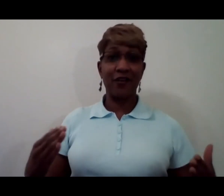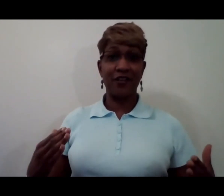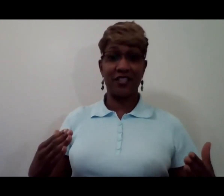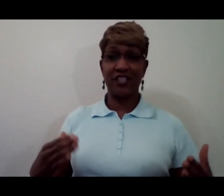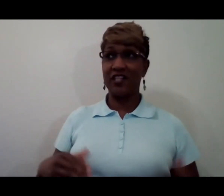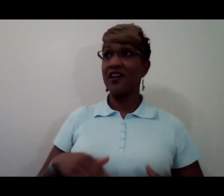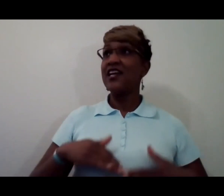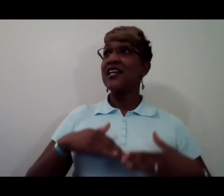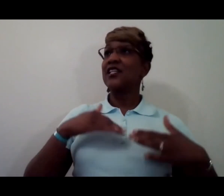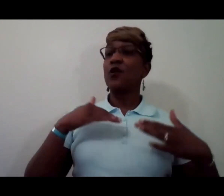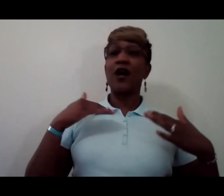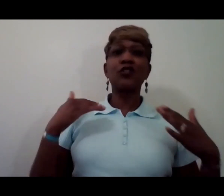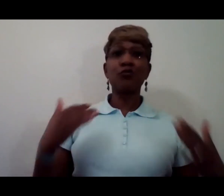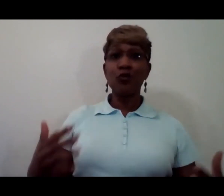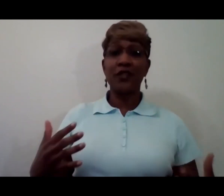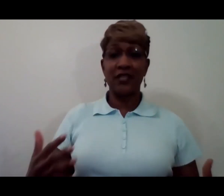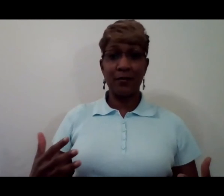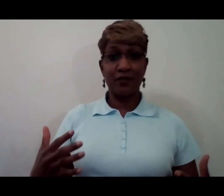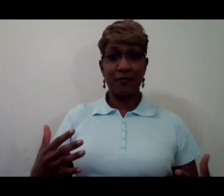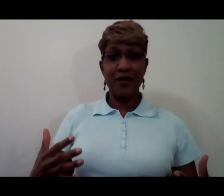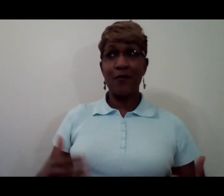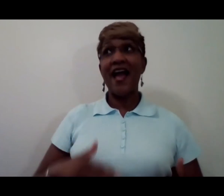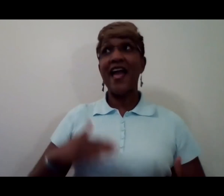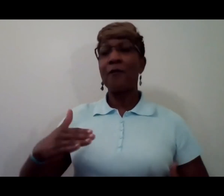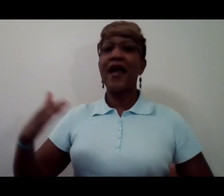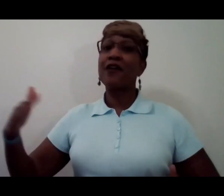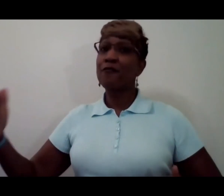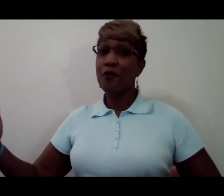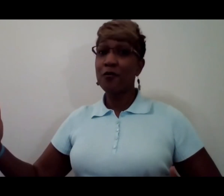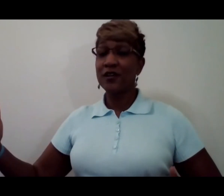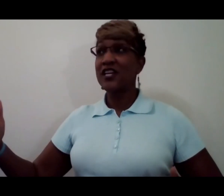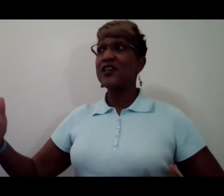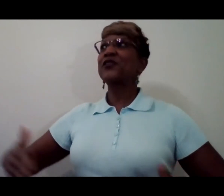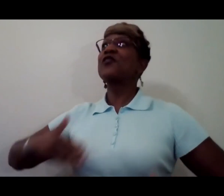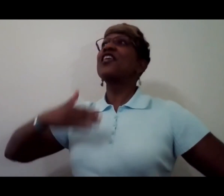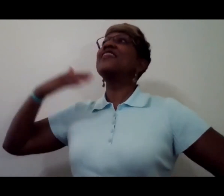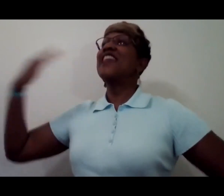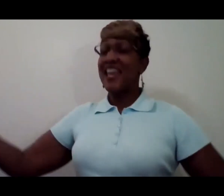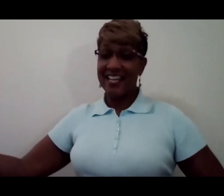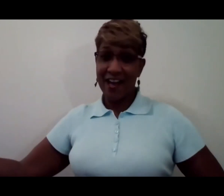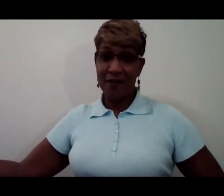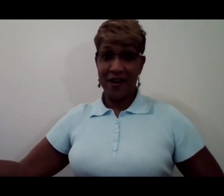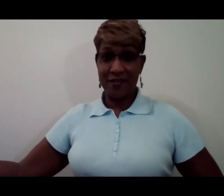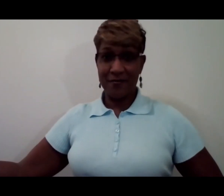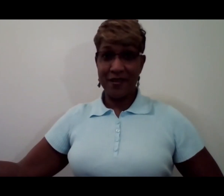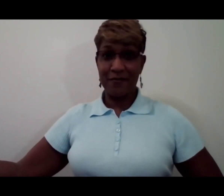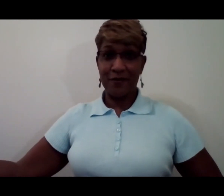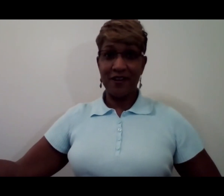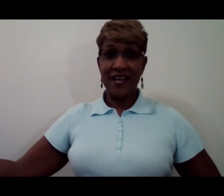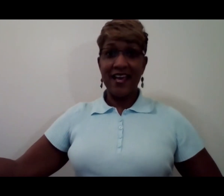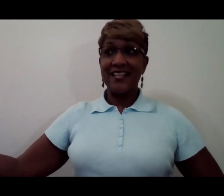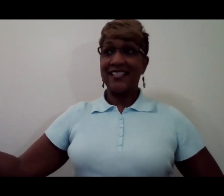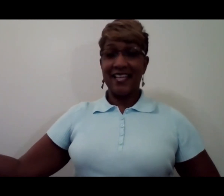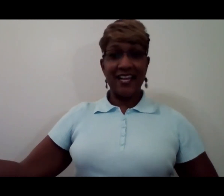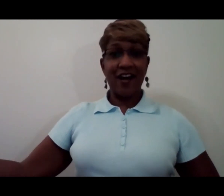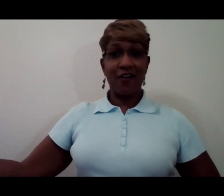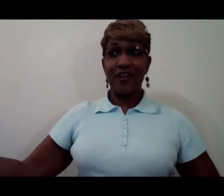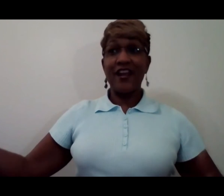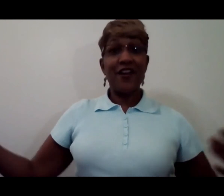healthier this year to quadruple the number of people I helped pay it forward so that they can help other people to get healthier in